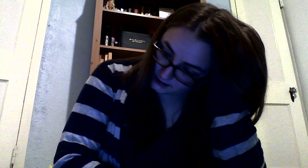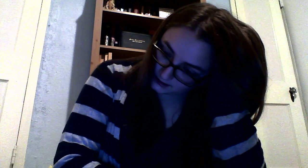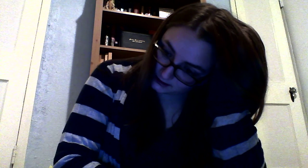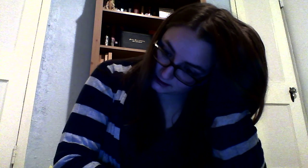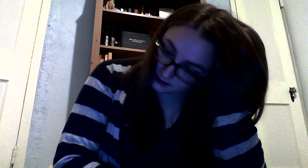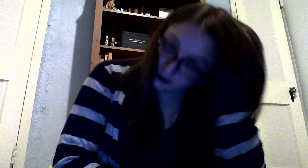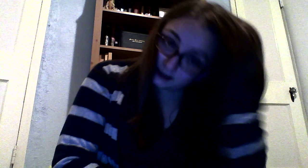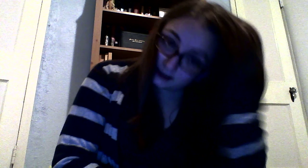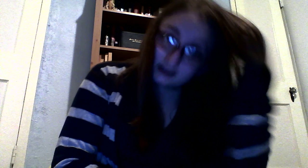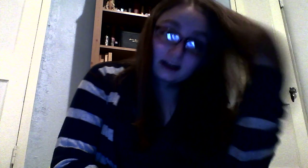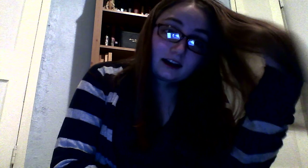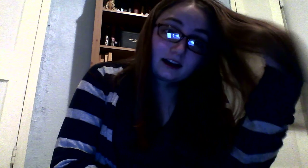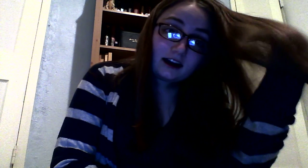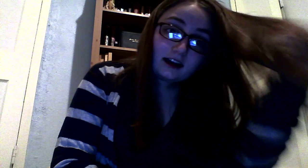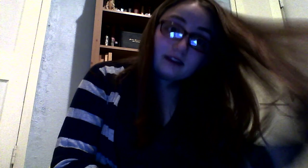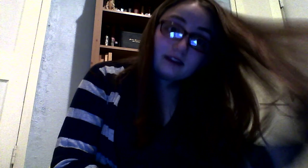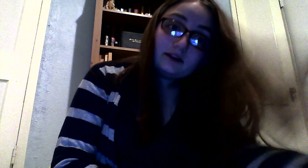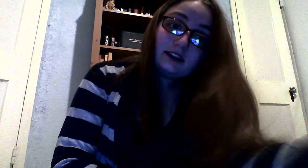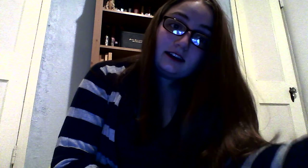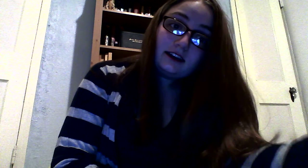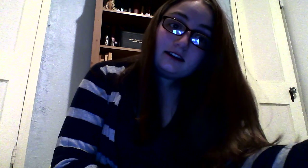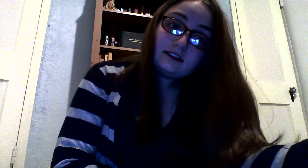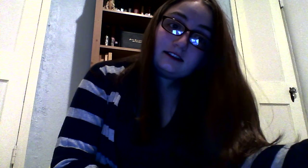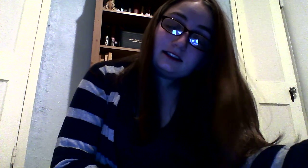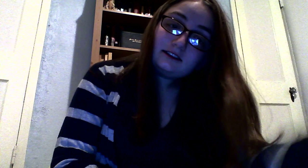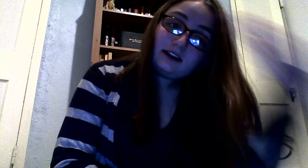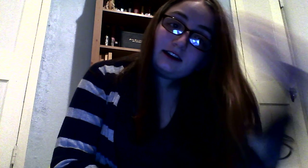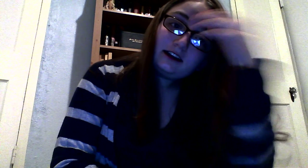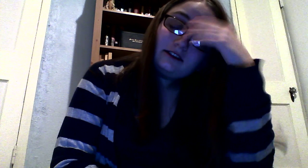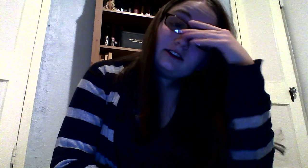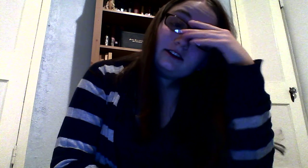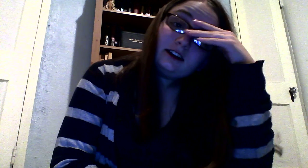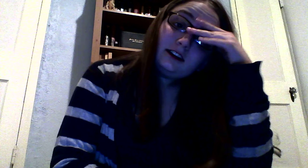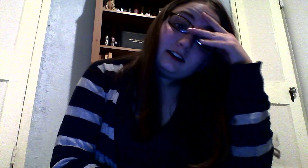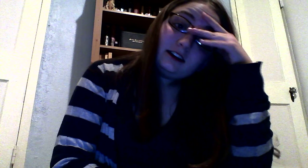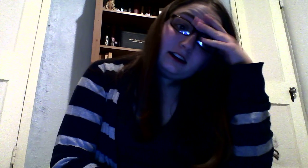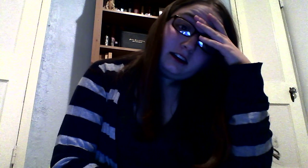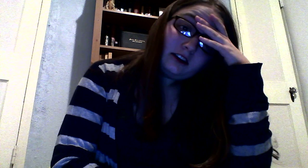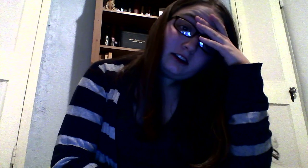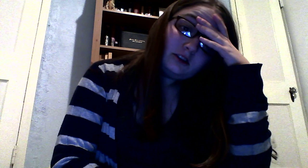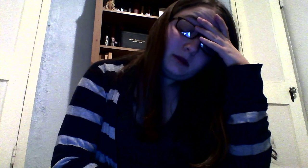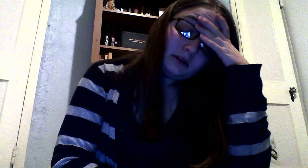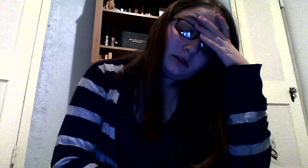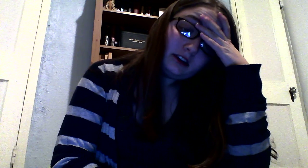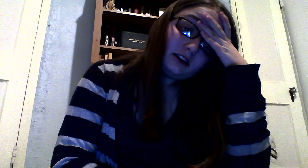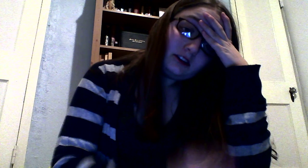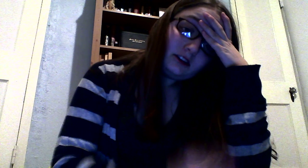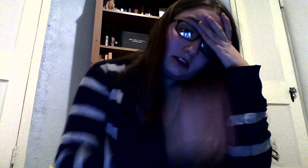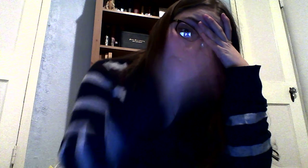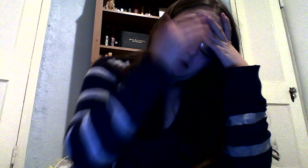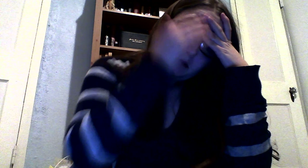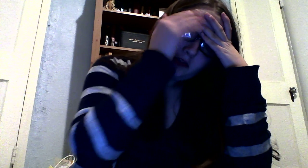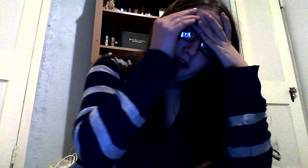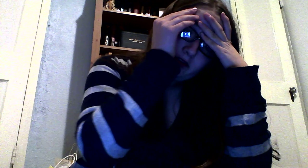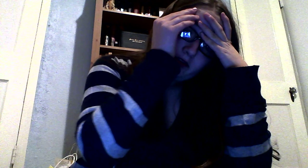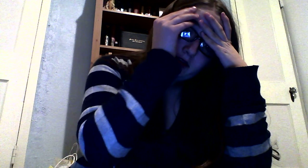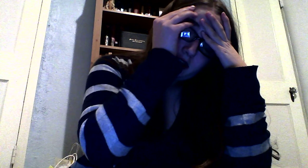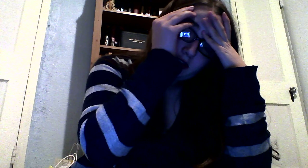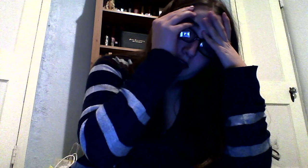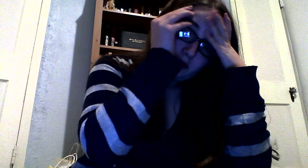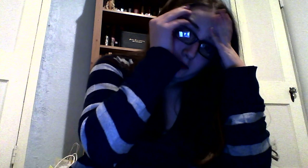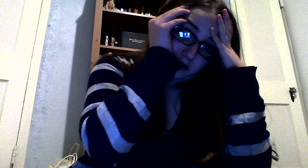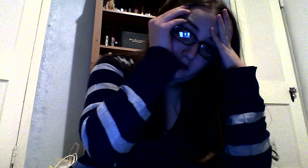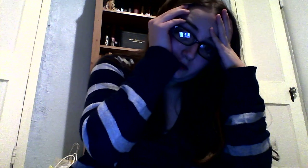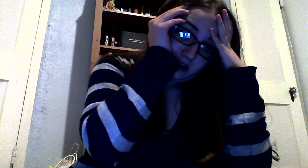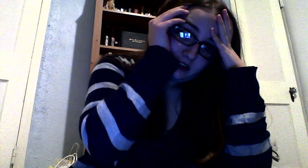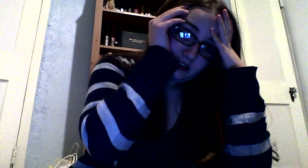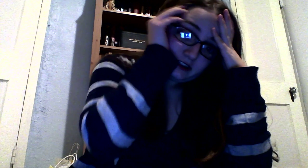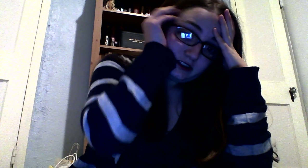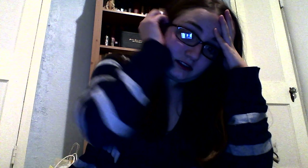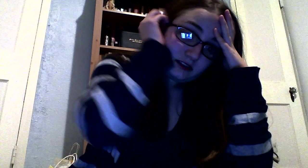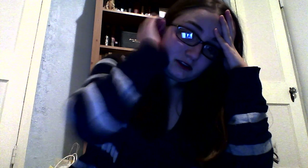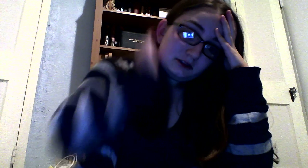But, yeah, I'm really tired and I still have an English paper and an engineering brief, technical brief to work on tonight, so